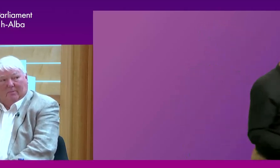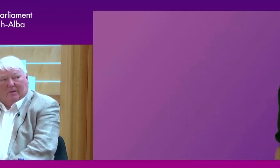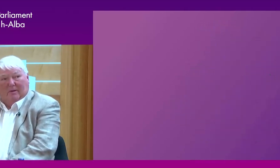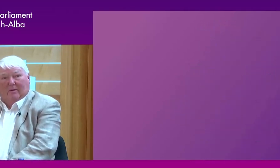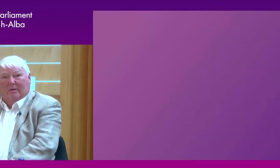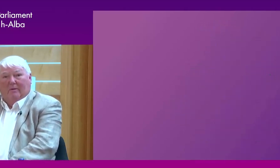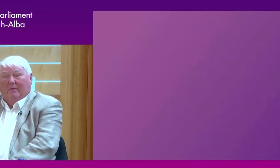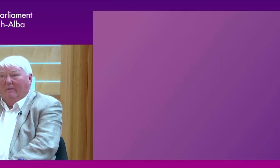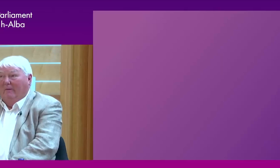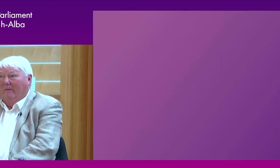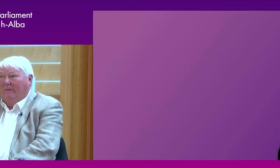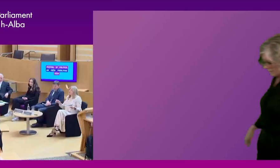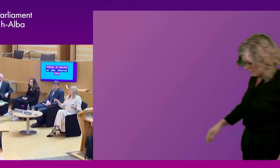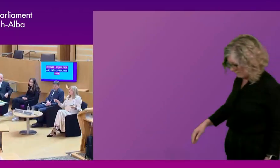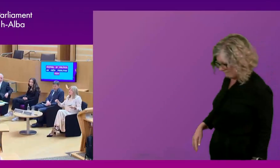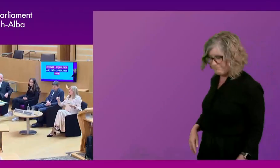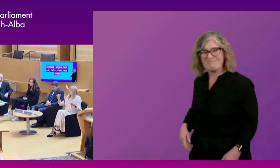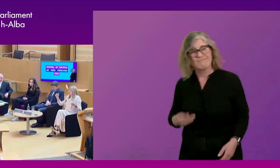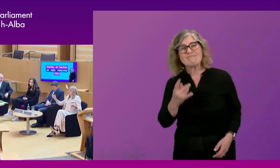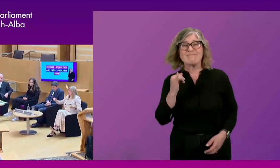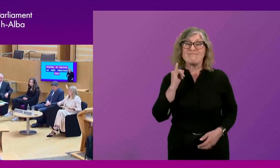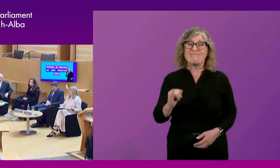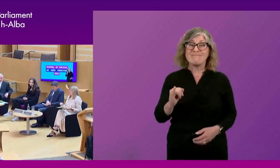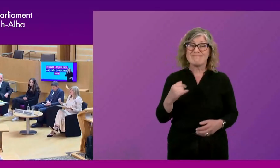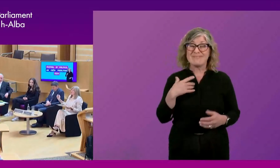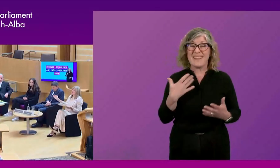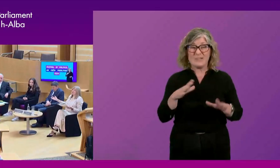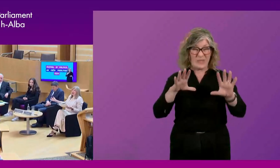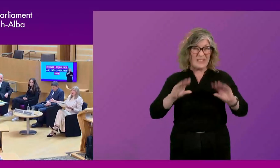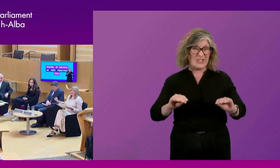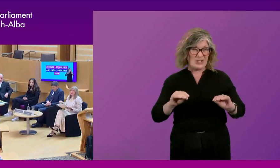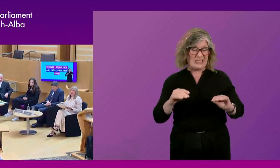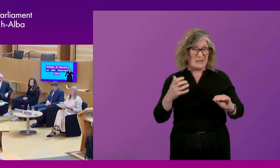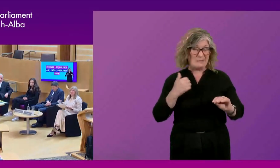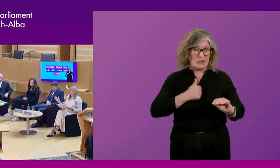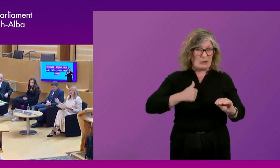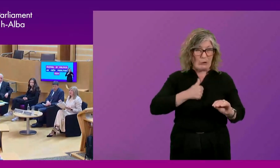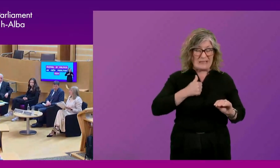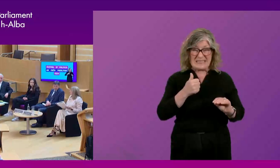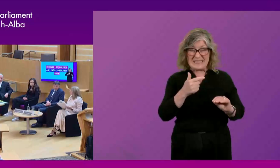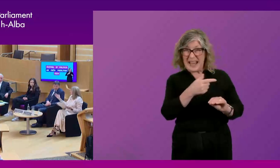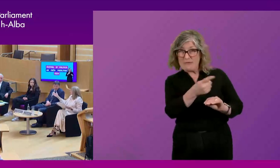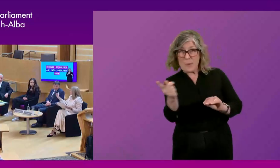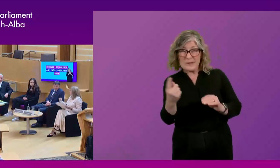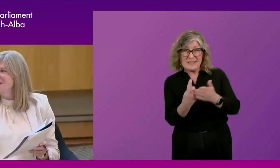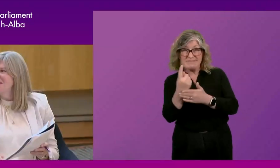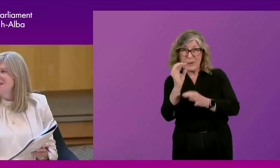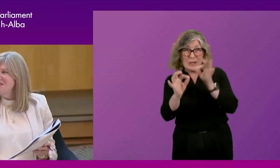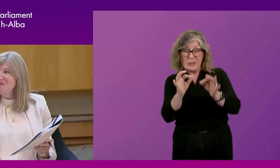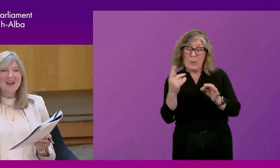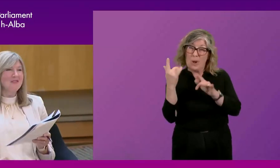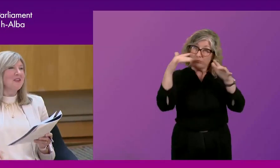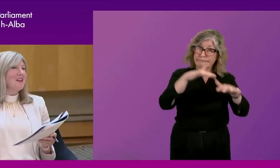unfortunately we have to end there. I'm sorry that we've not been able to get to all questioners, but perhaps at, um, our reception,